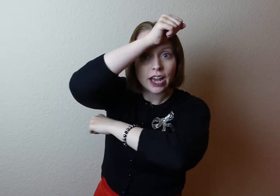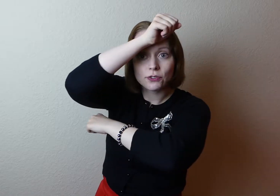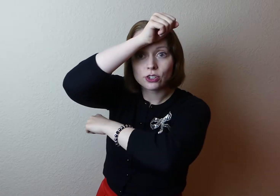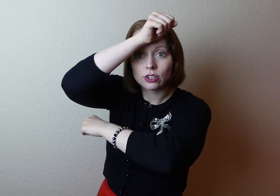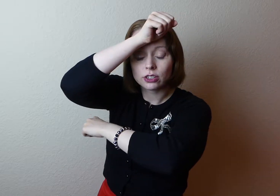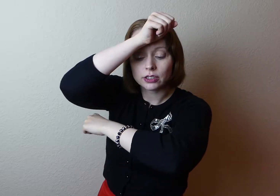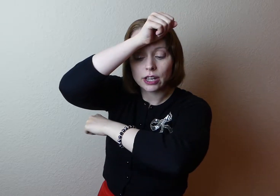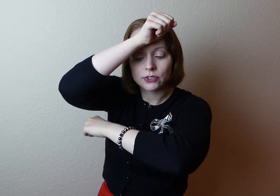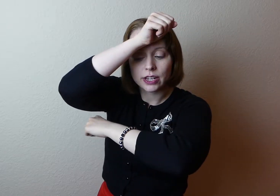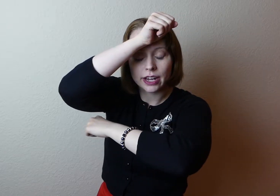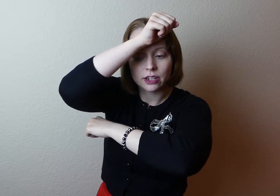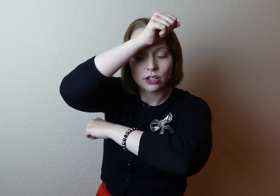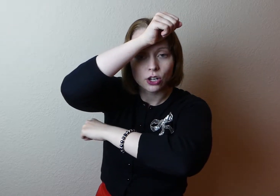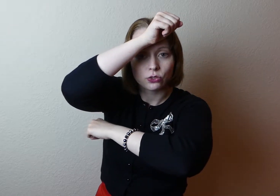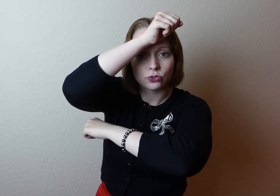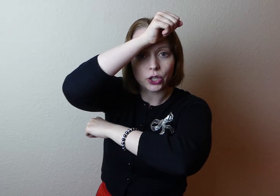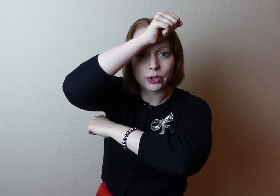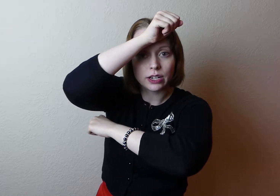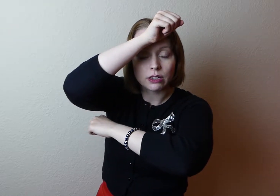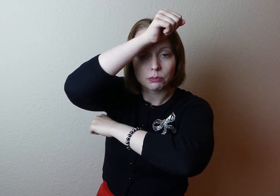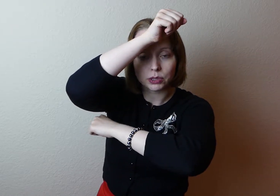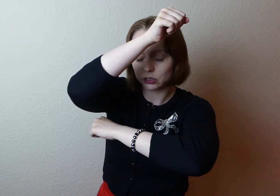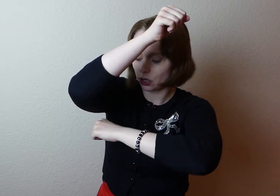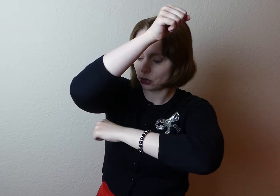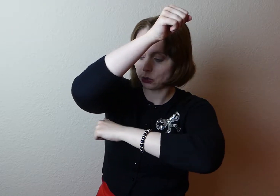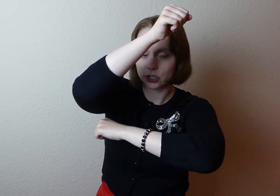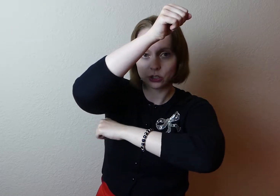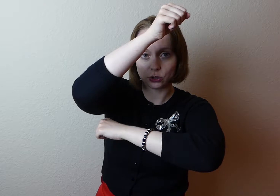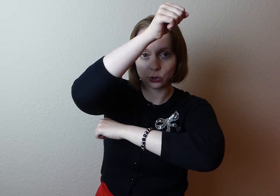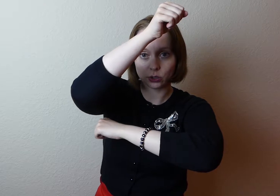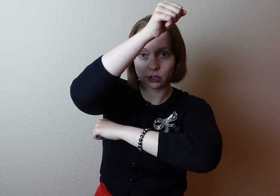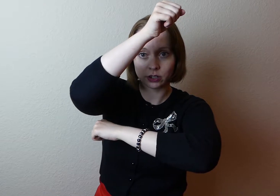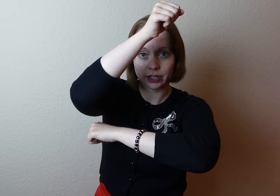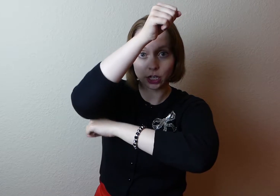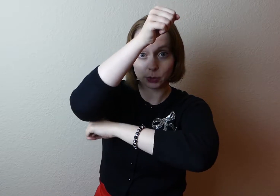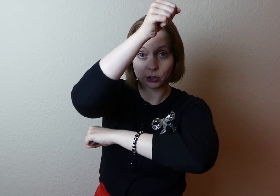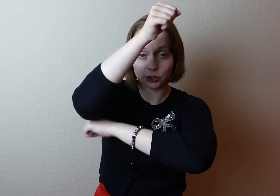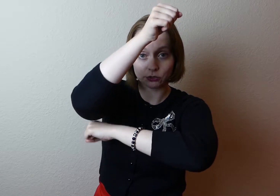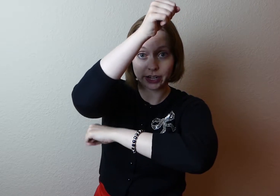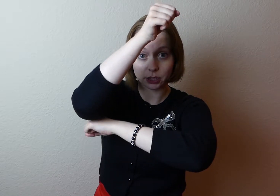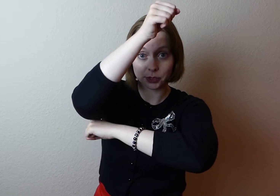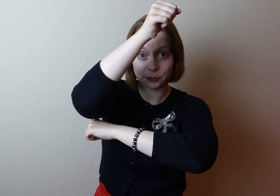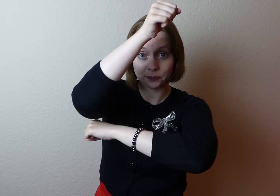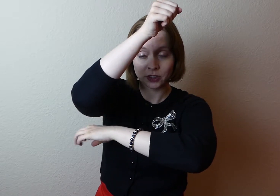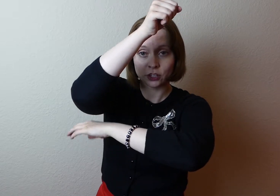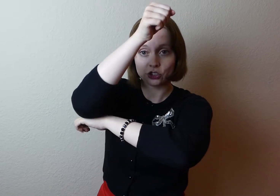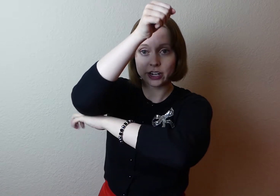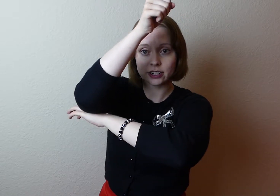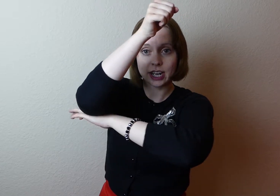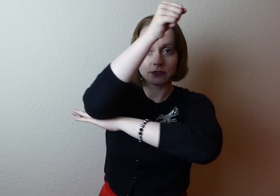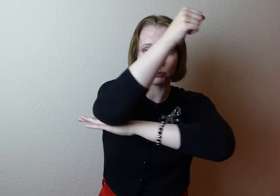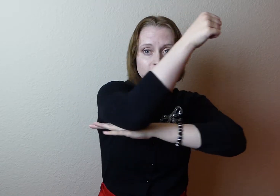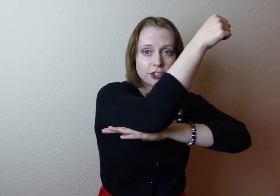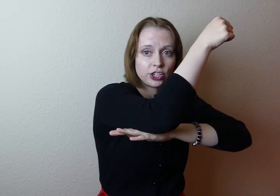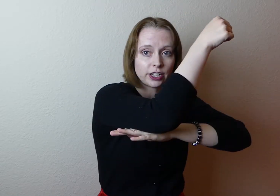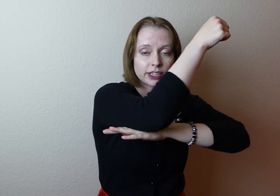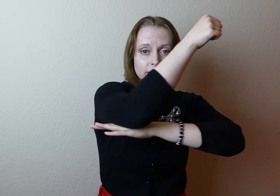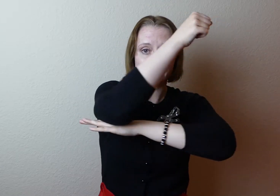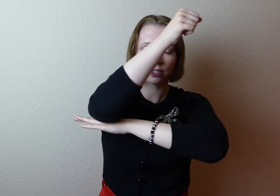have your left hand floating below your elbow, your right elbow. Try not to have them touching like this